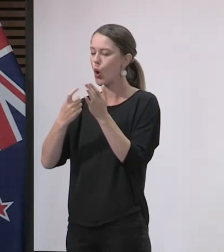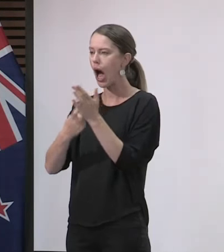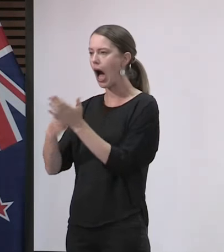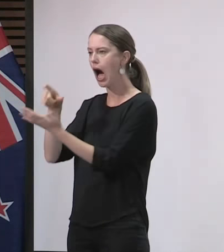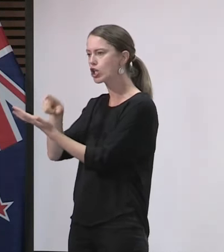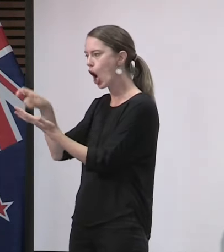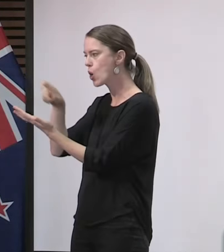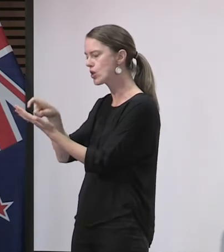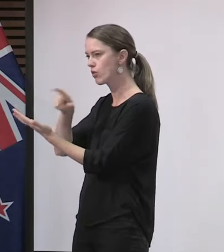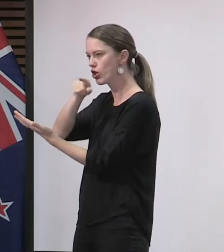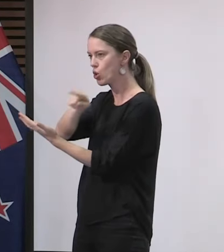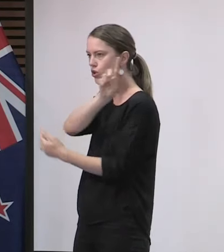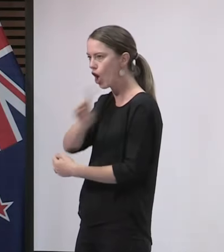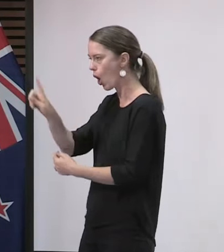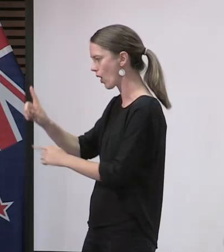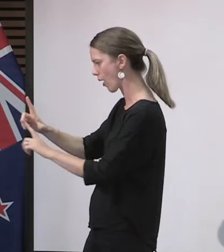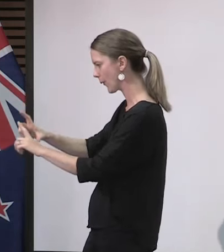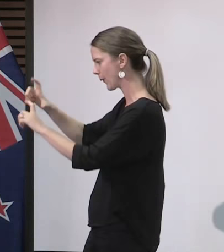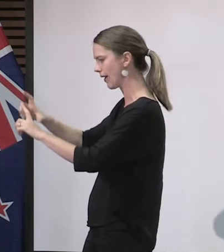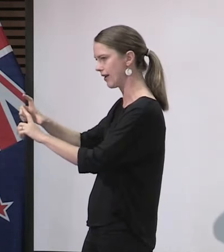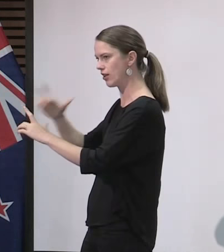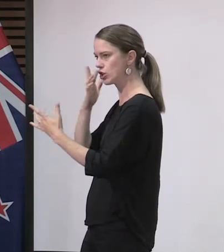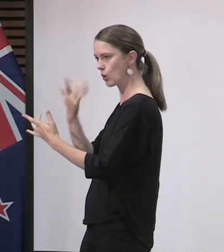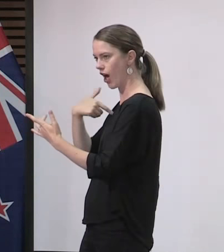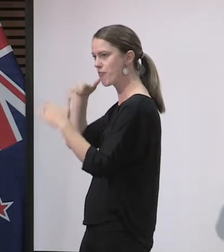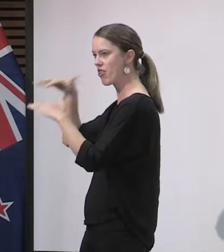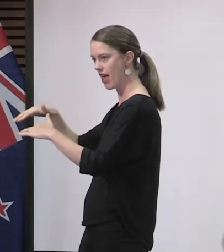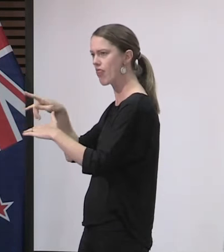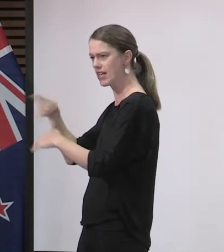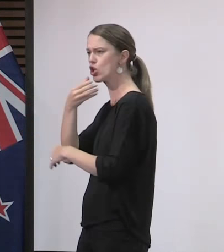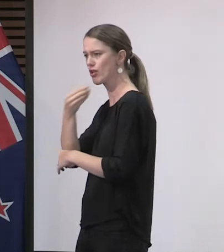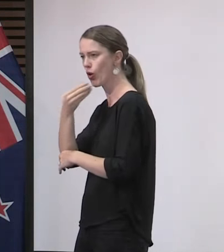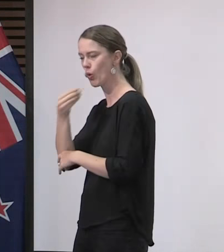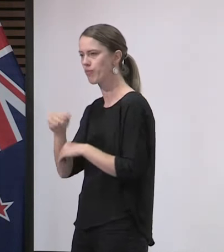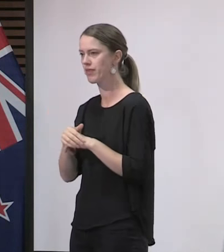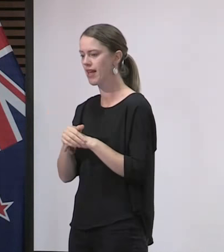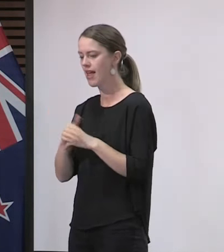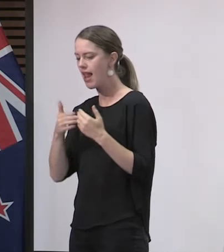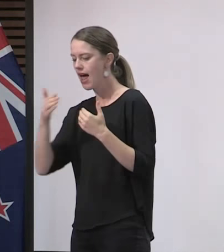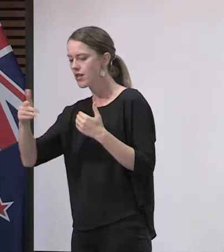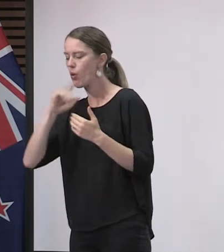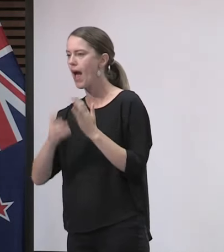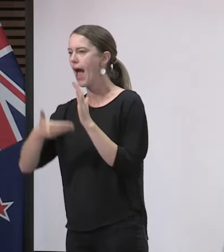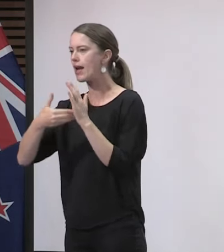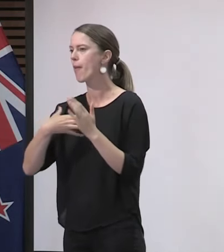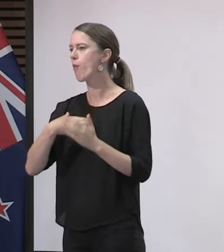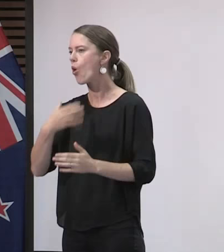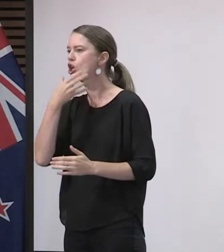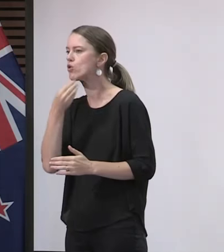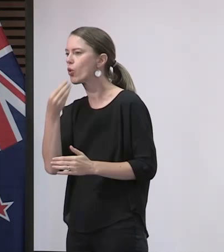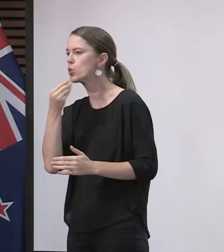will be of increasing value. And, of course, we are adding further functionality over the coming weeks to make sure that the app is of